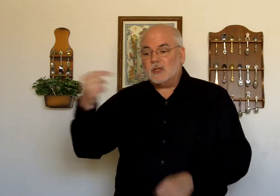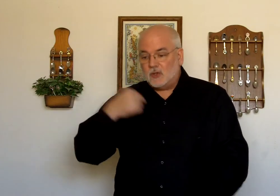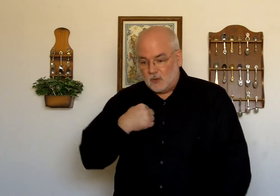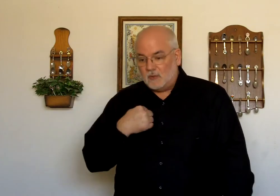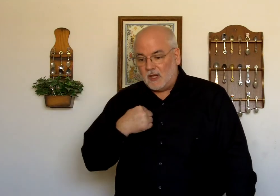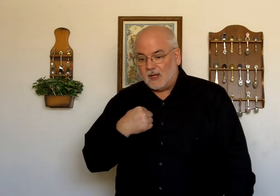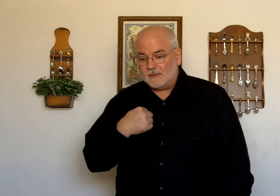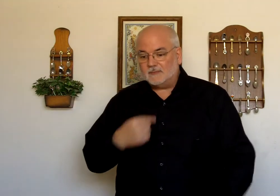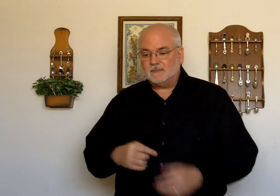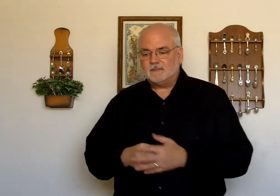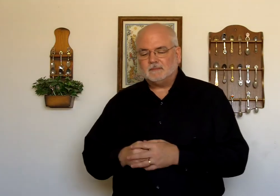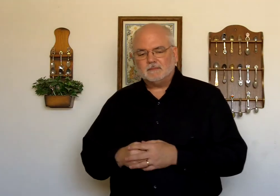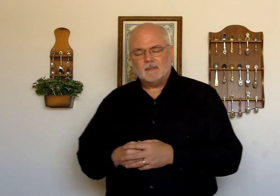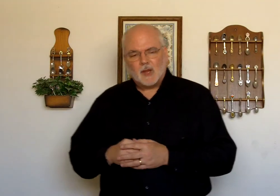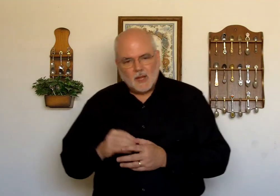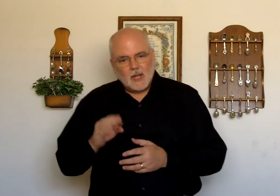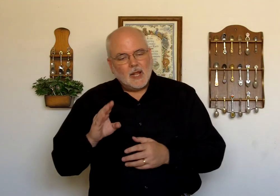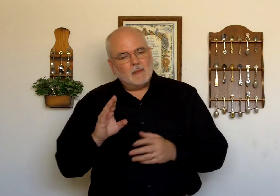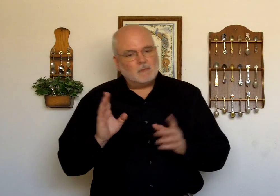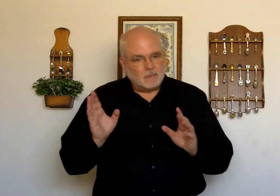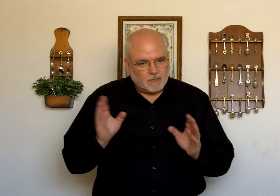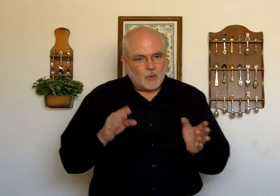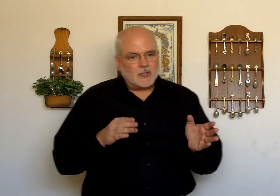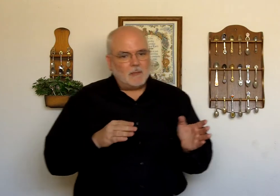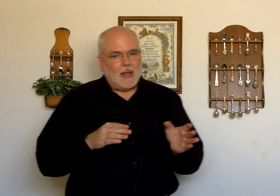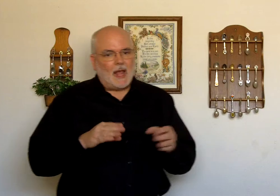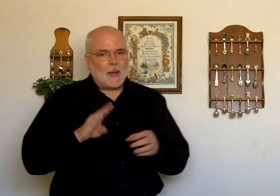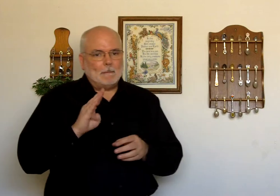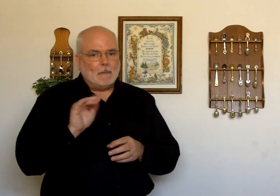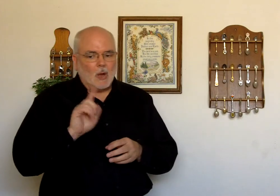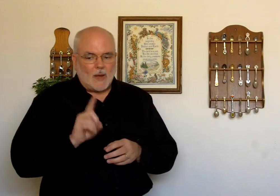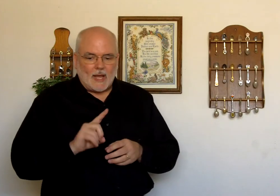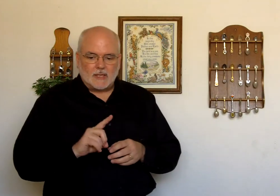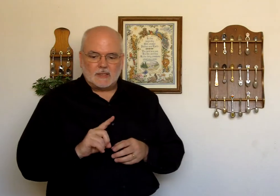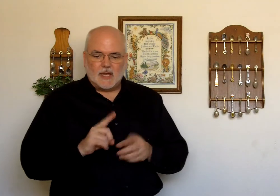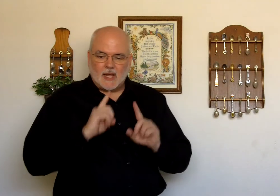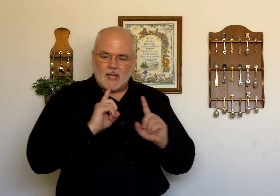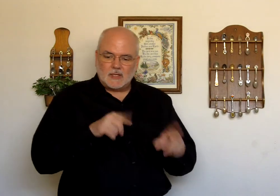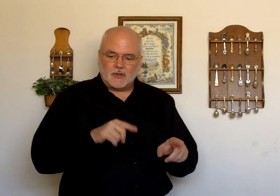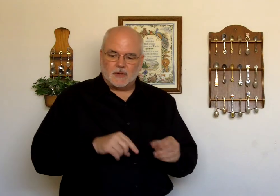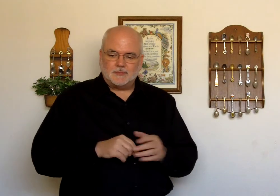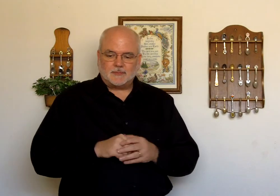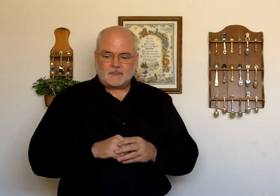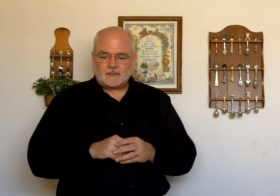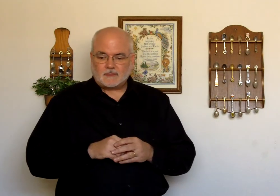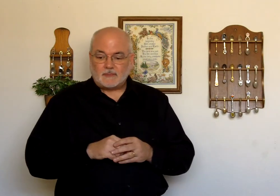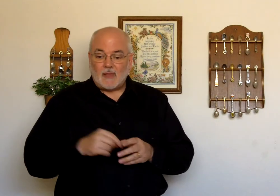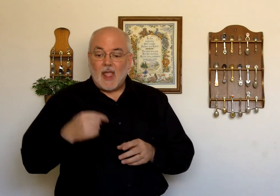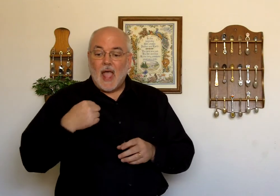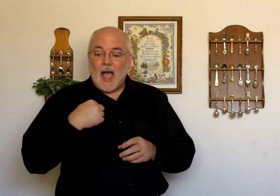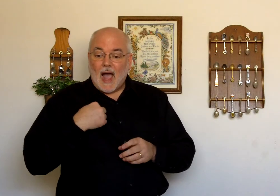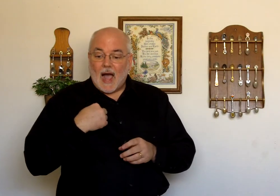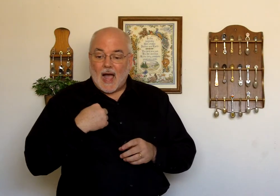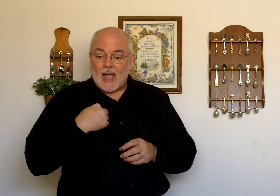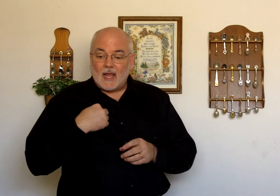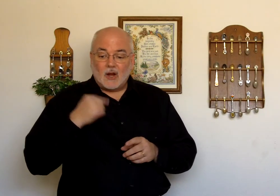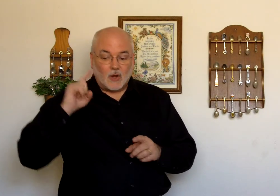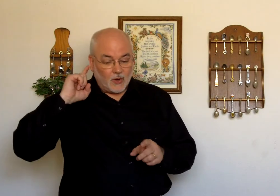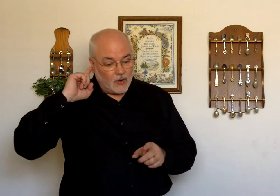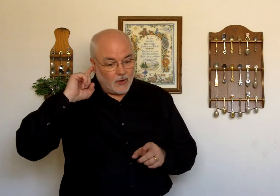Just to me. To Focusing back. Boaz answered. I heard.